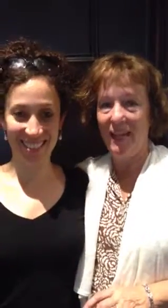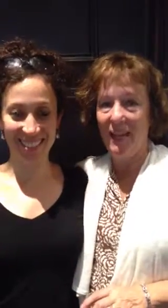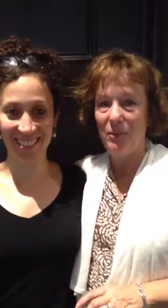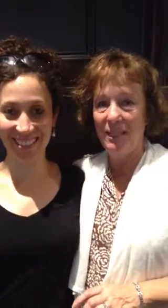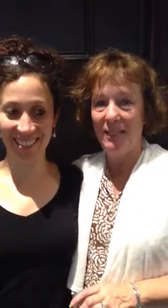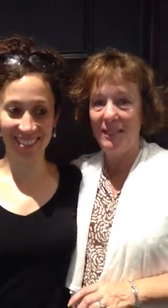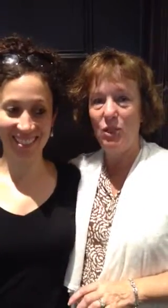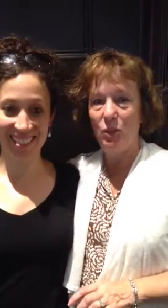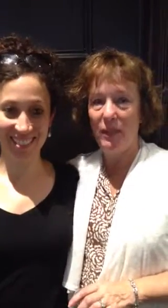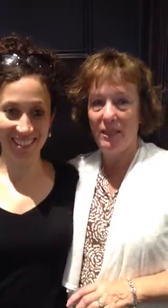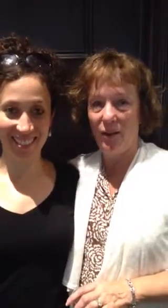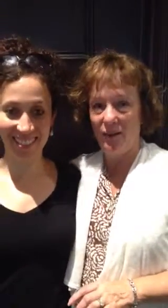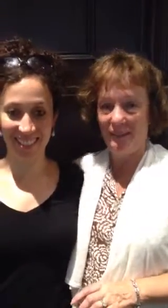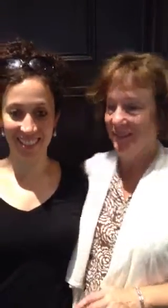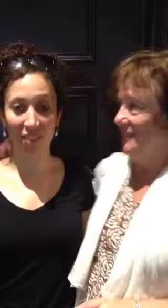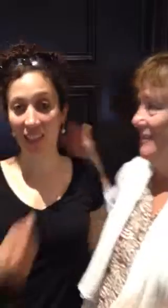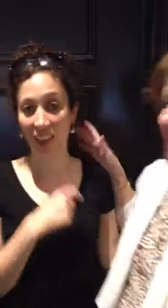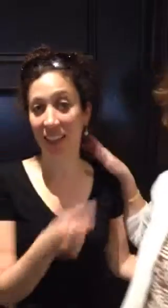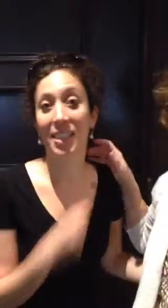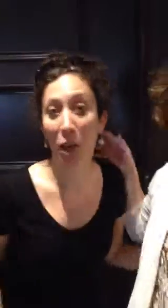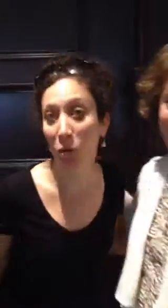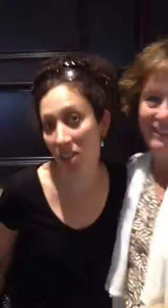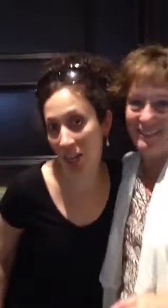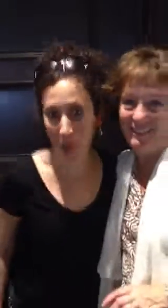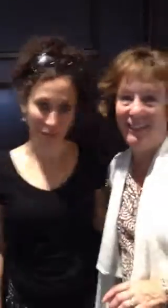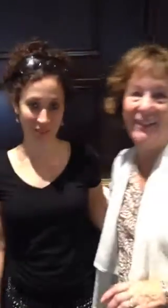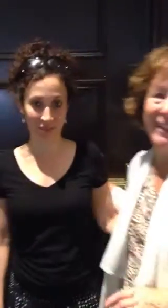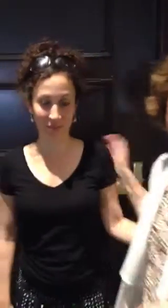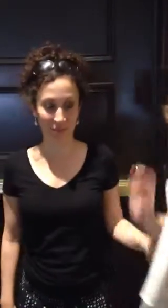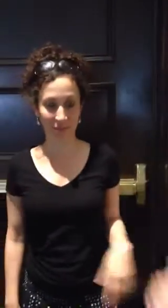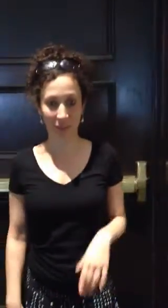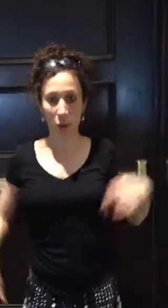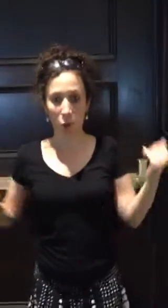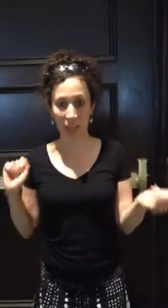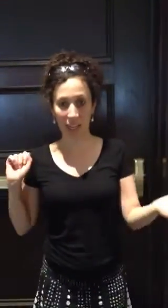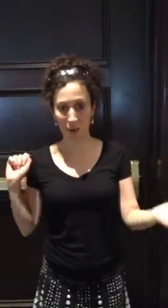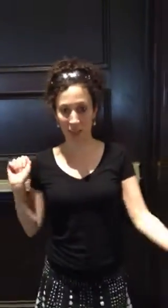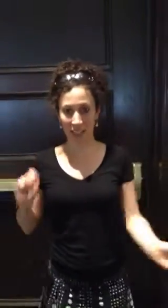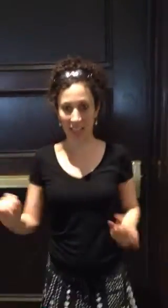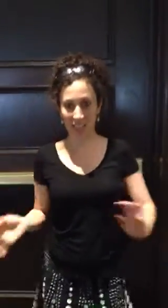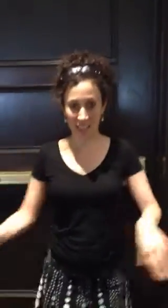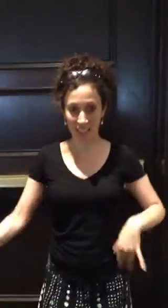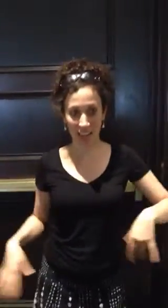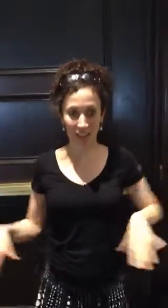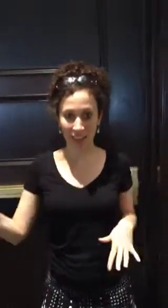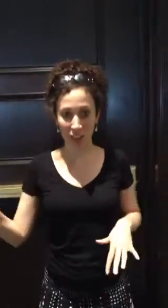Today Amy's going to teach you a song that we learned at the same workshop. We are working on our lines and on our angles.